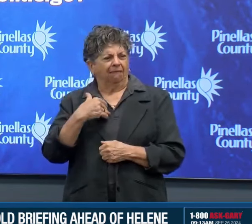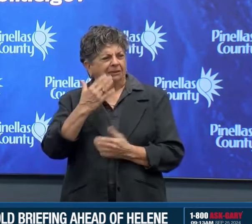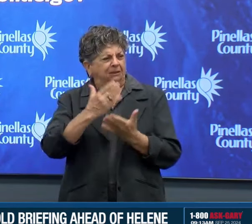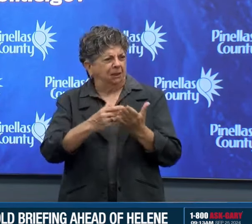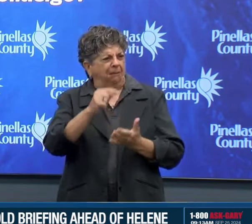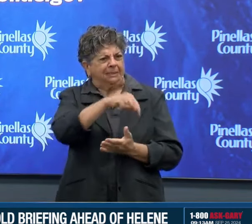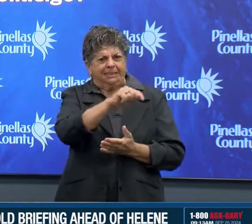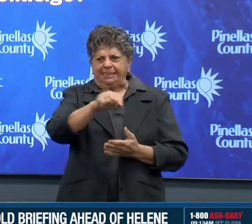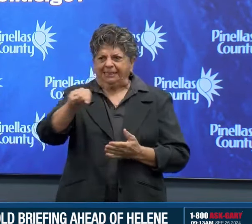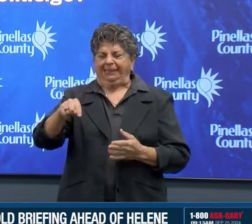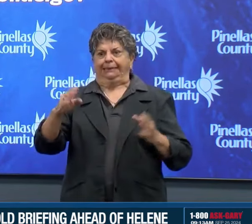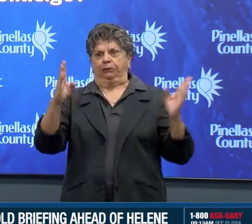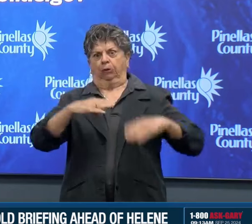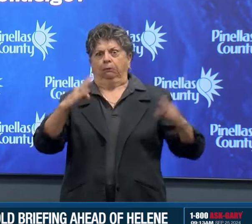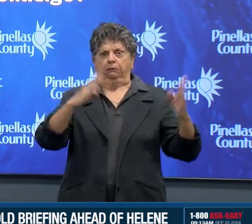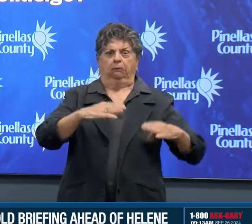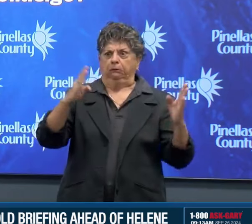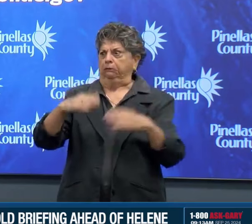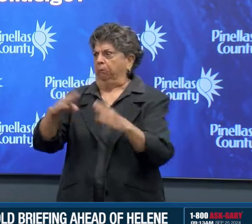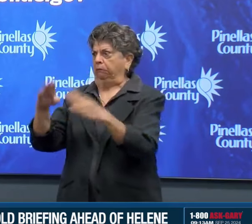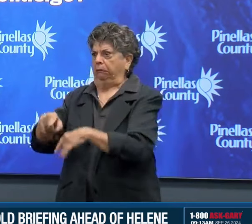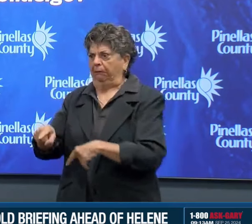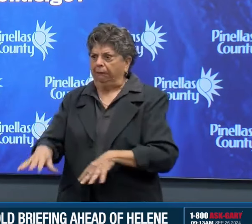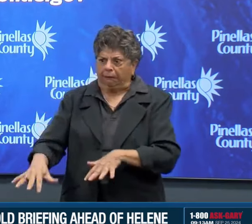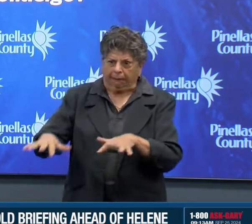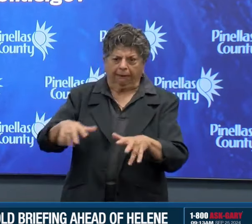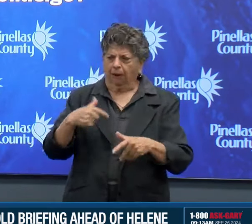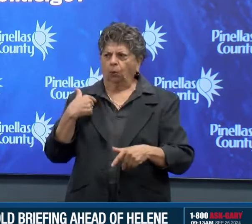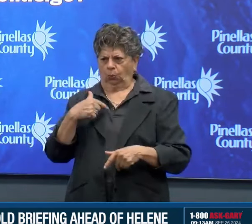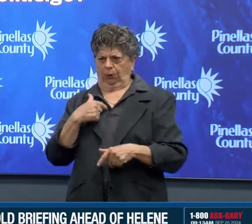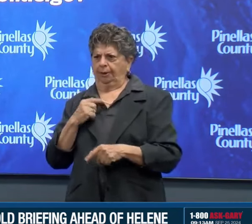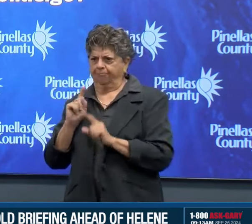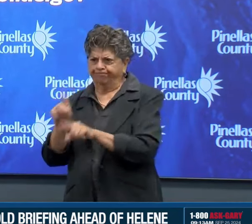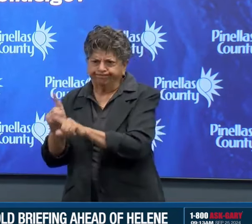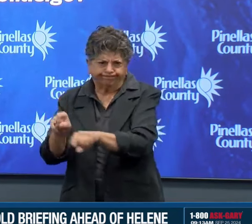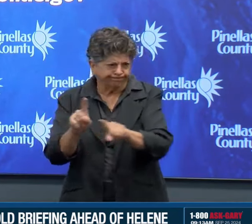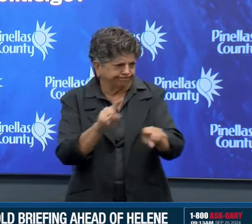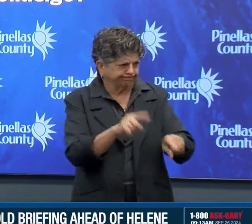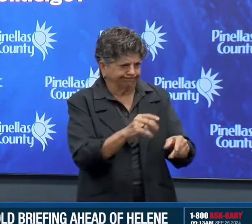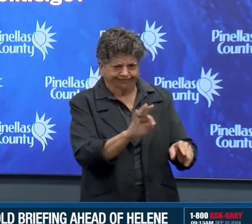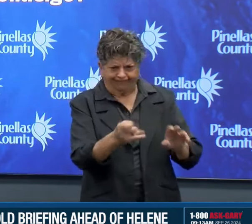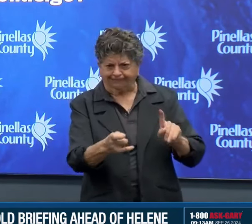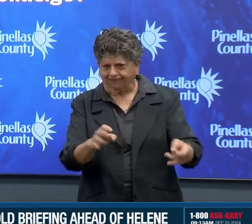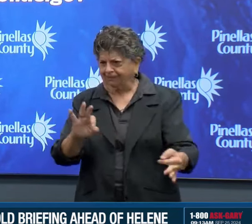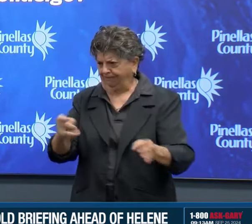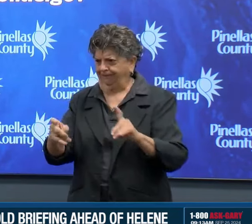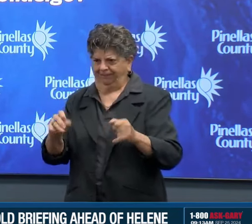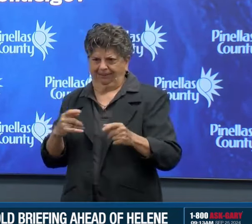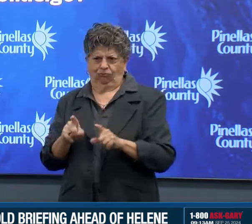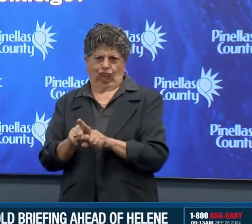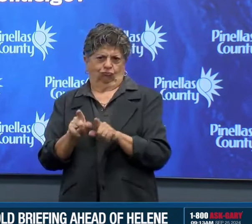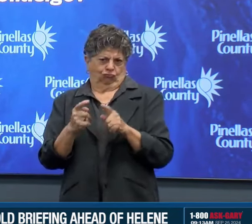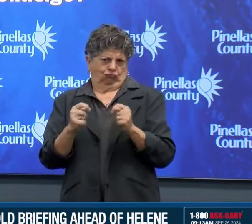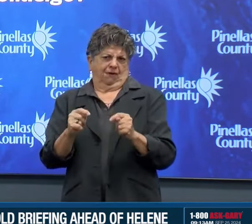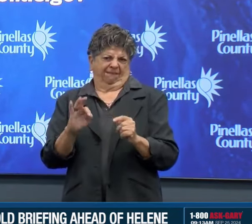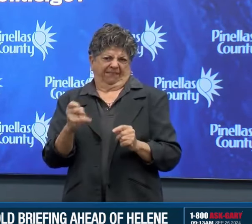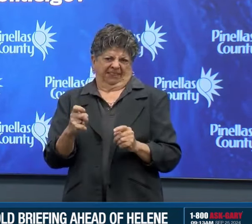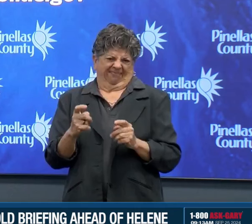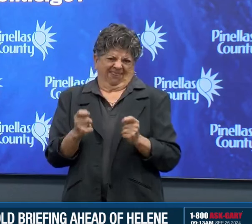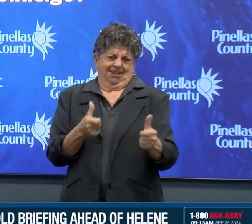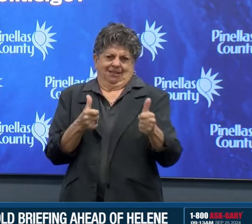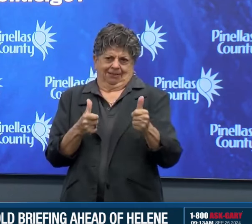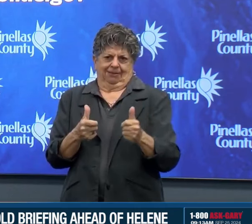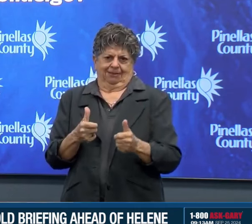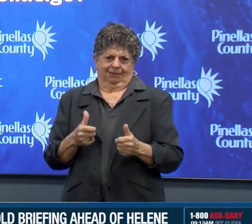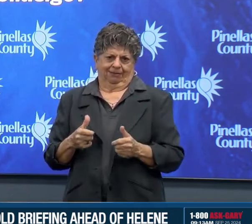clearing drains and doing everything we can to make sure our low-lying areas minimize the impacts